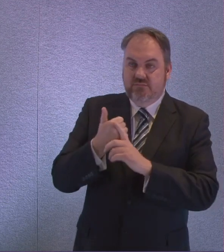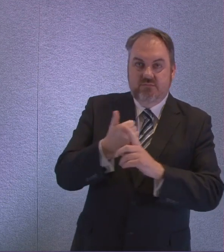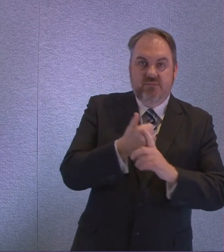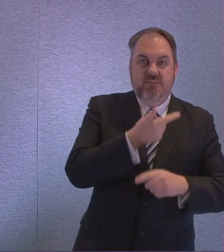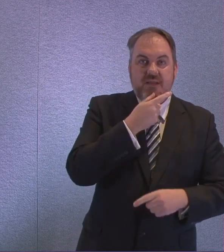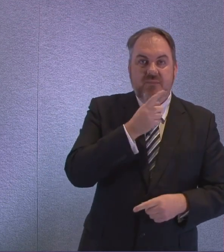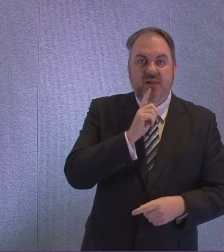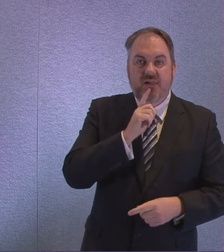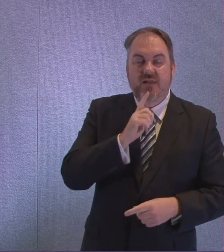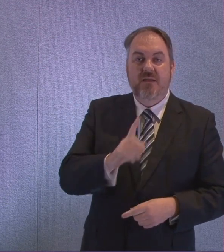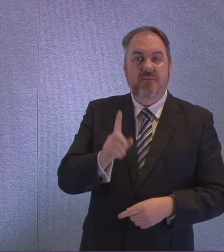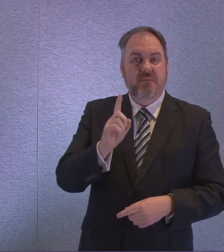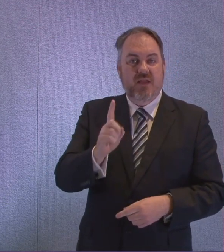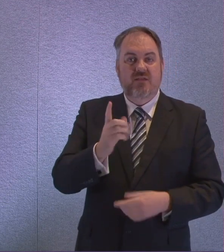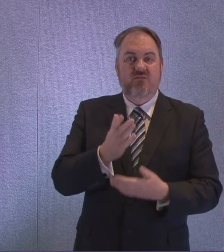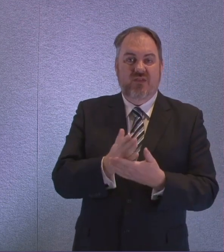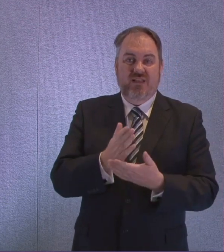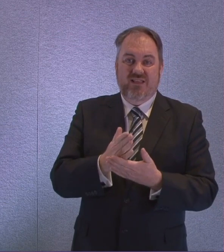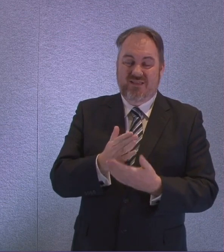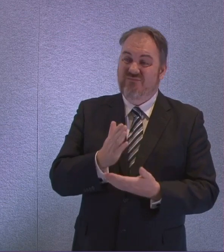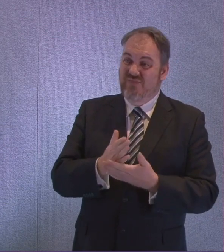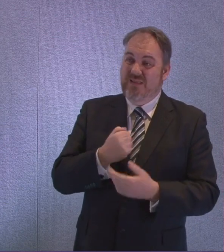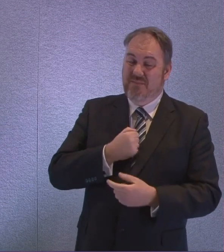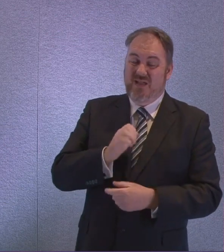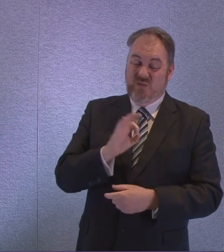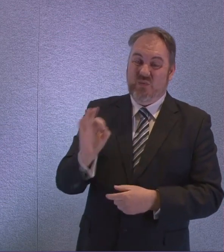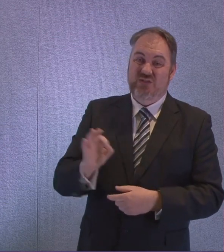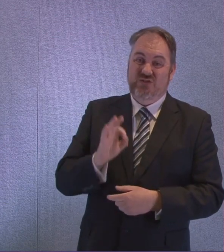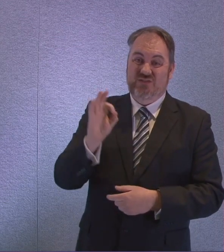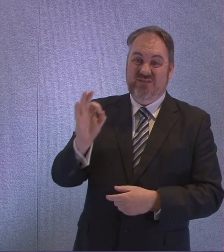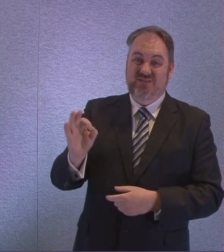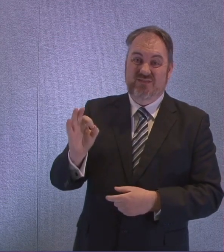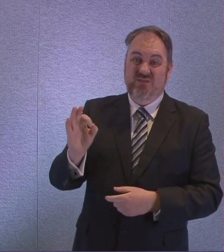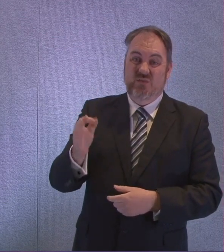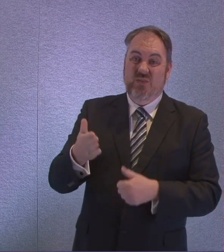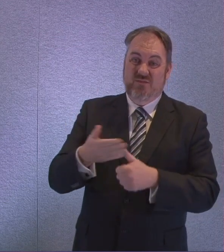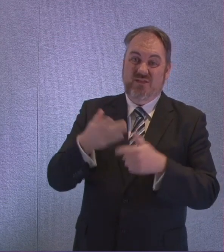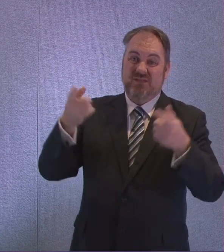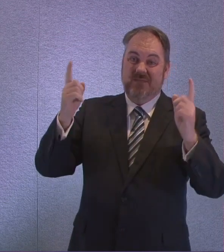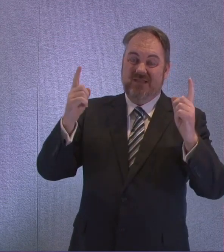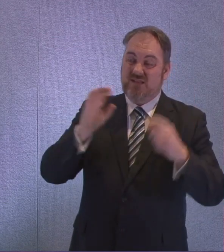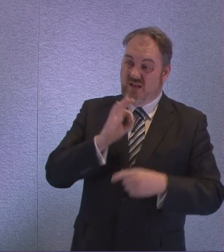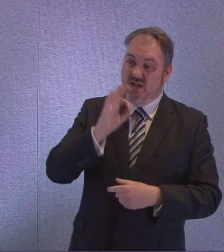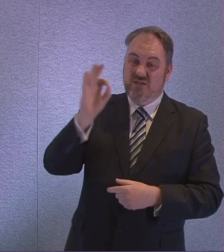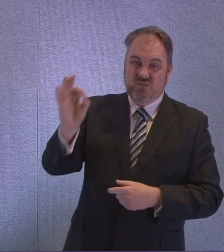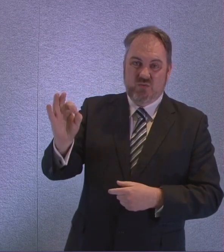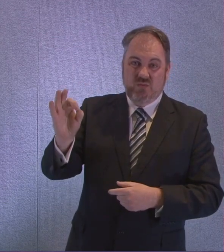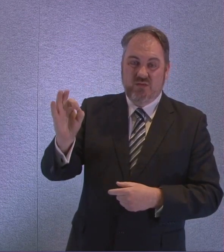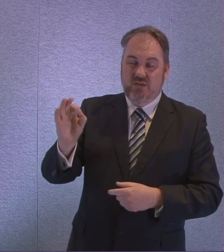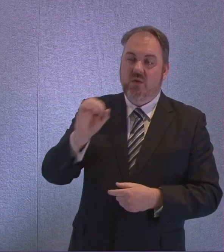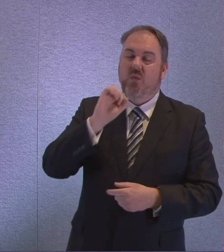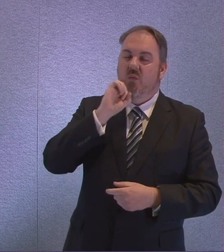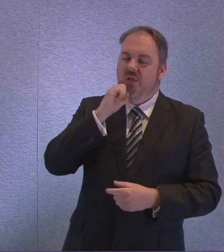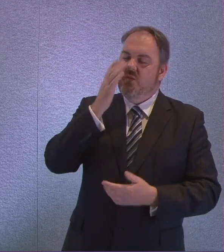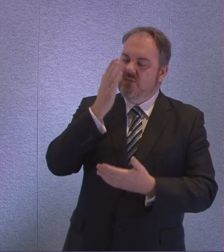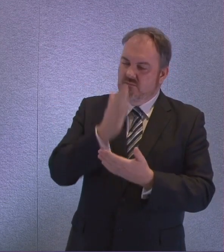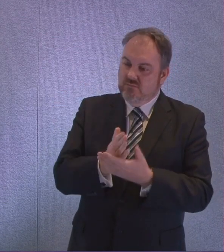and pressure. So my question is to the First Minister, can she give a categorical